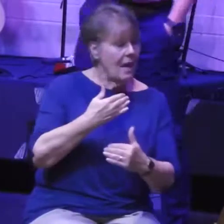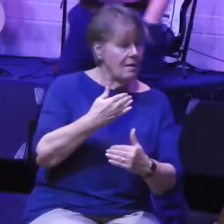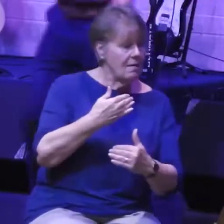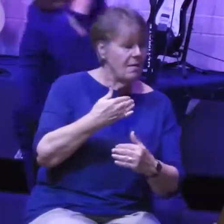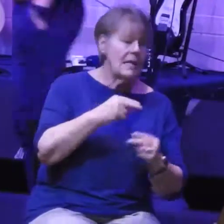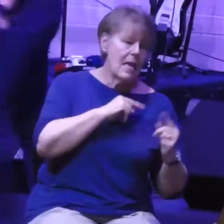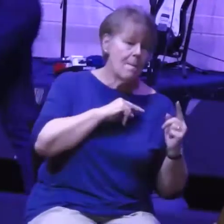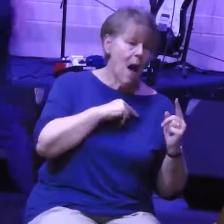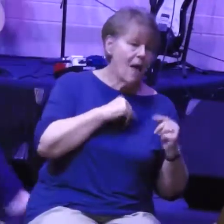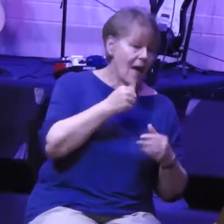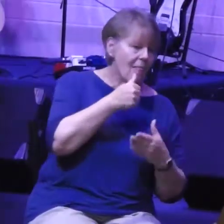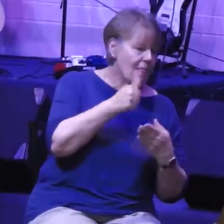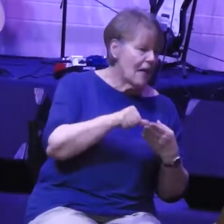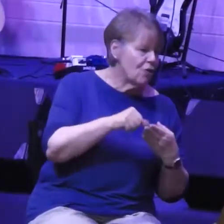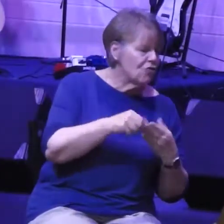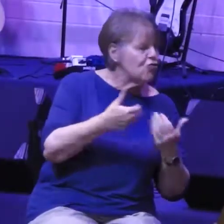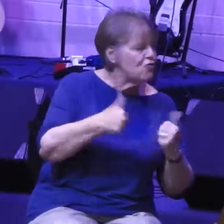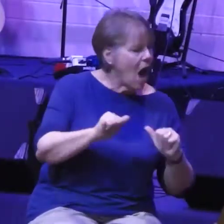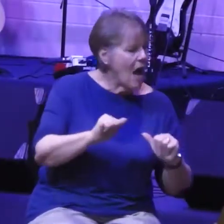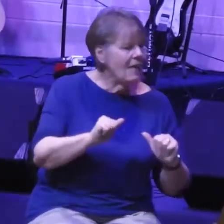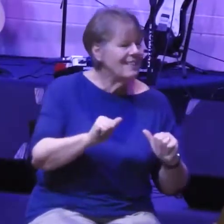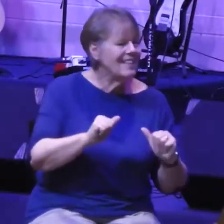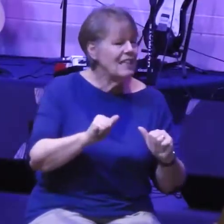So we said opposition number one